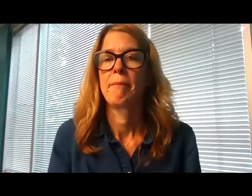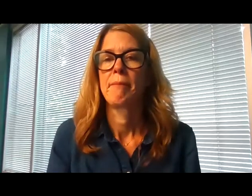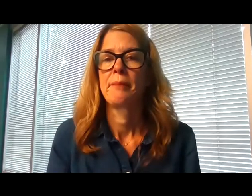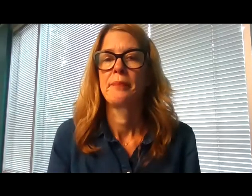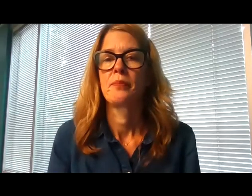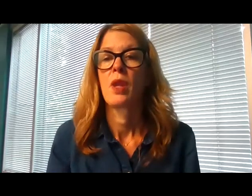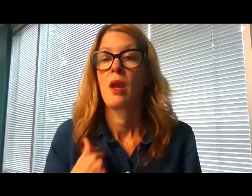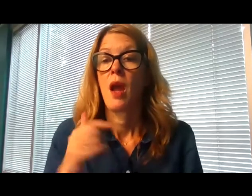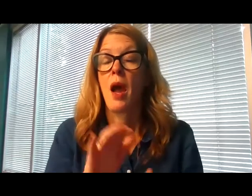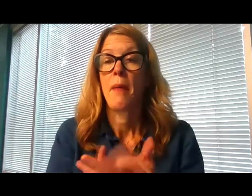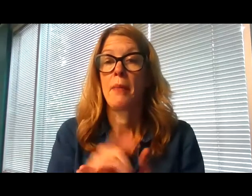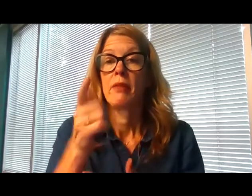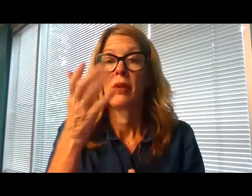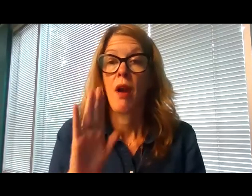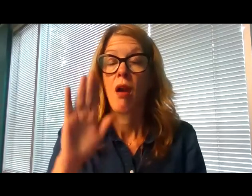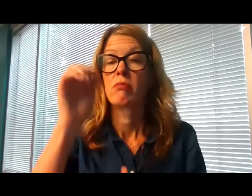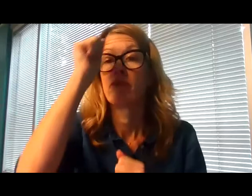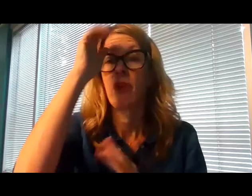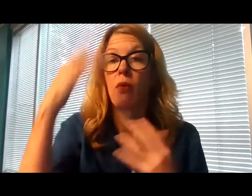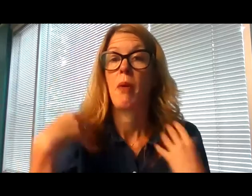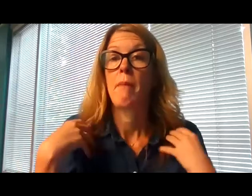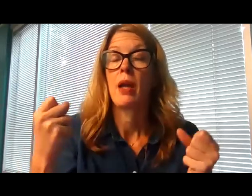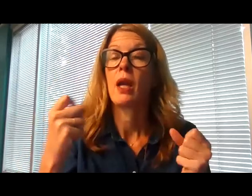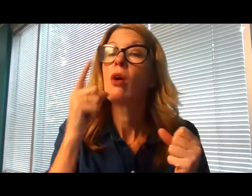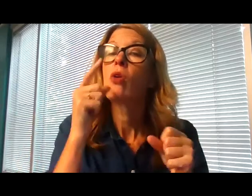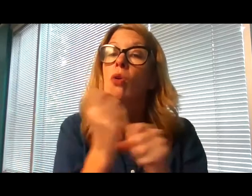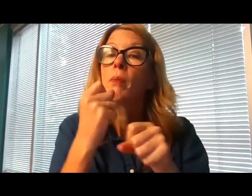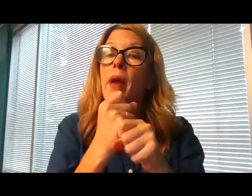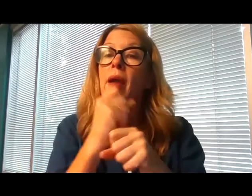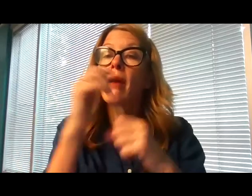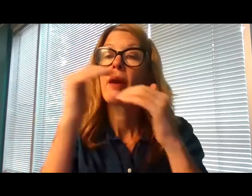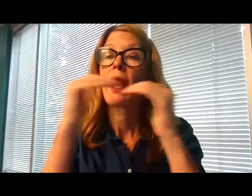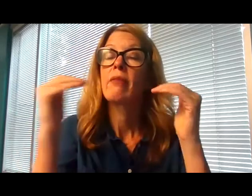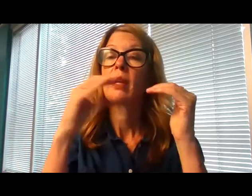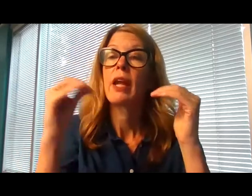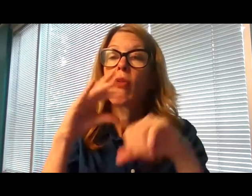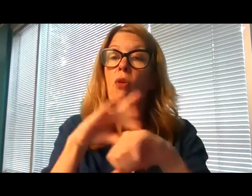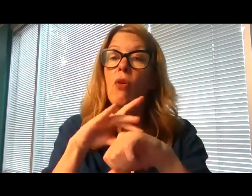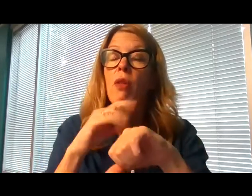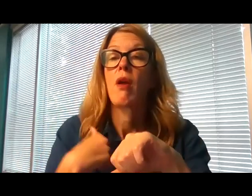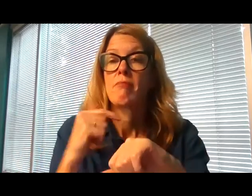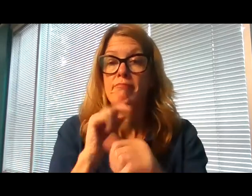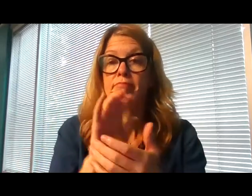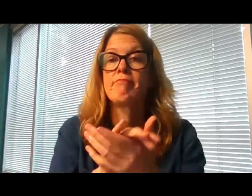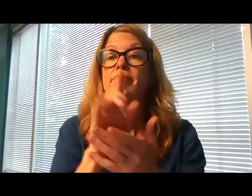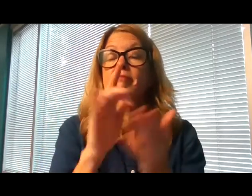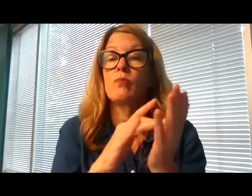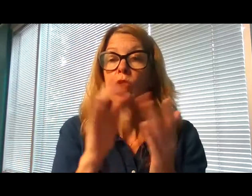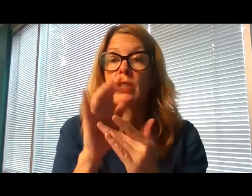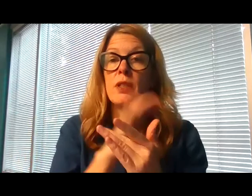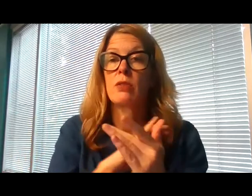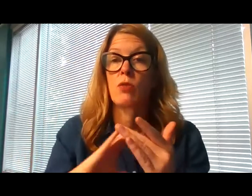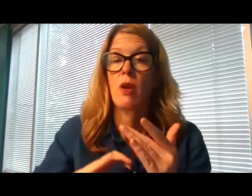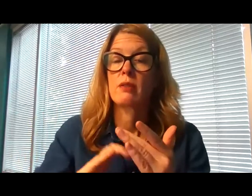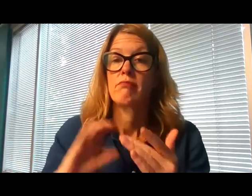I believe in God, the Father Almighty, creator of heaven and earth. I believe in Jesus Christ, his only Son,